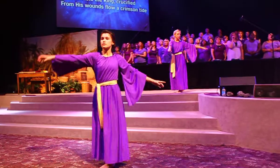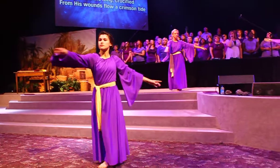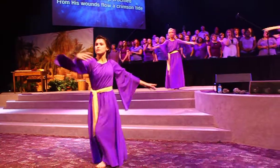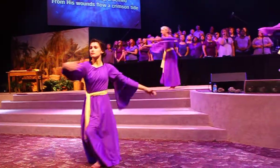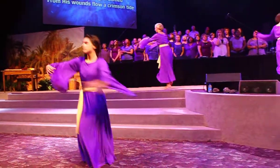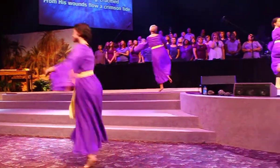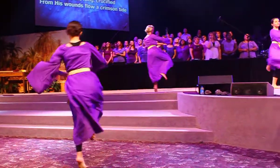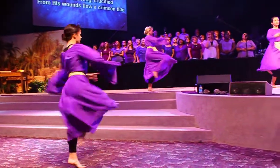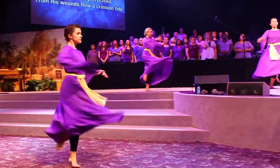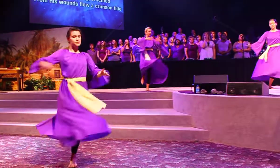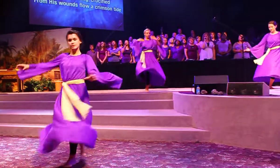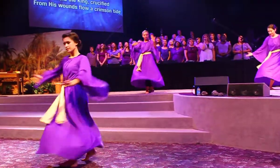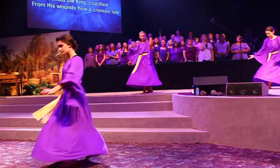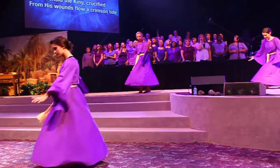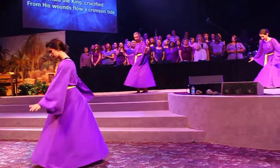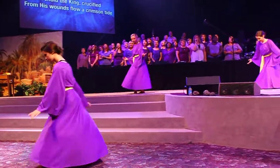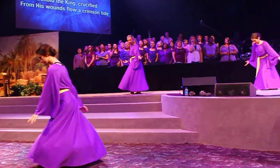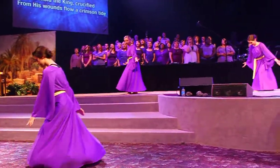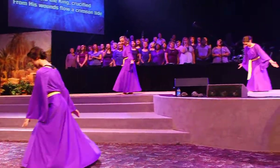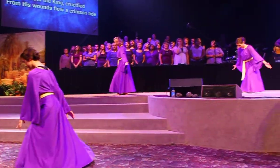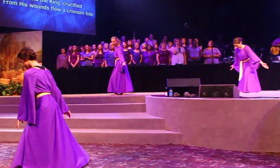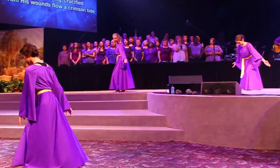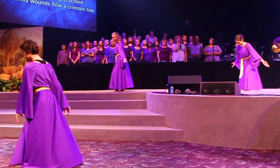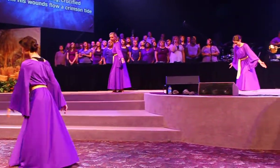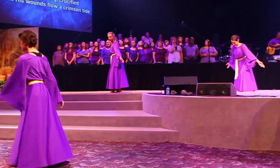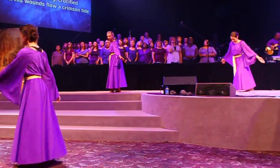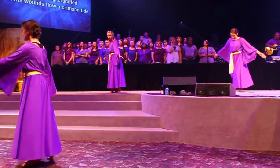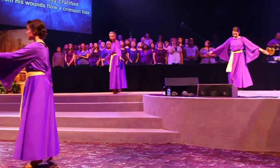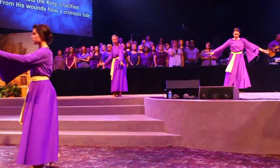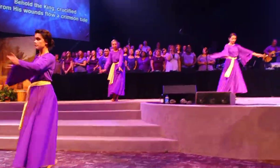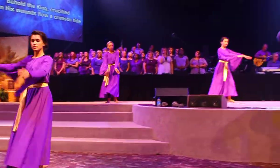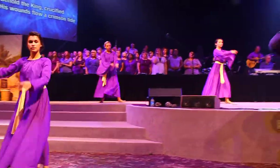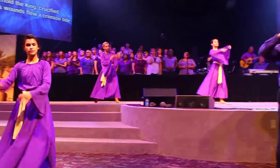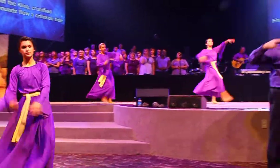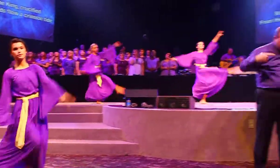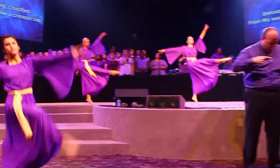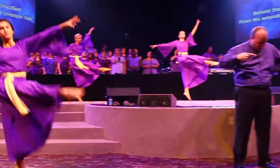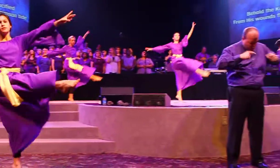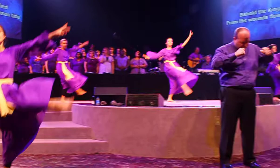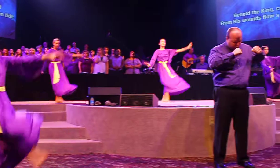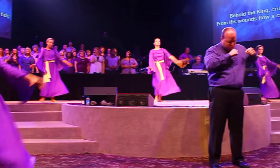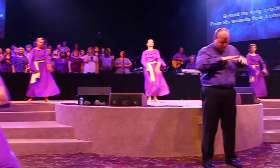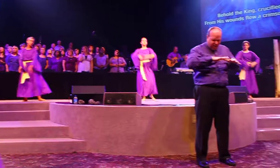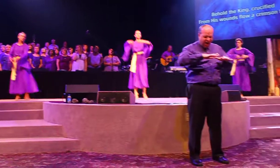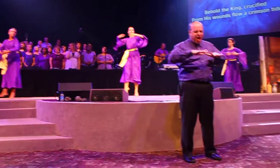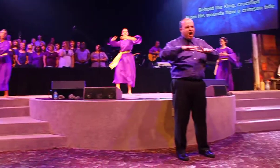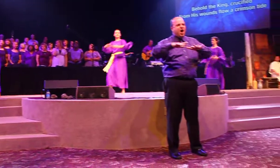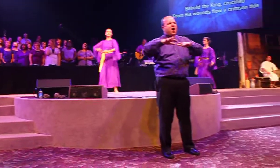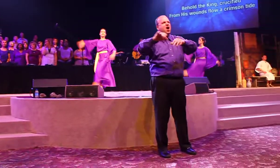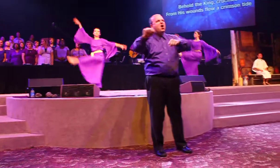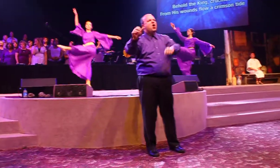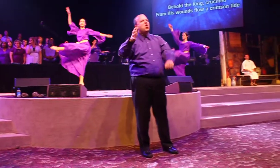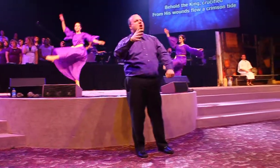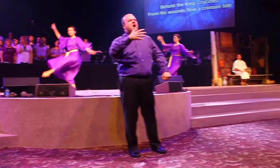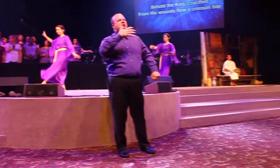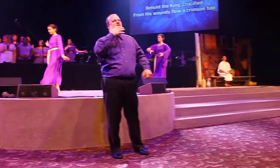Crucified From His wounds go a